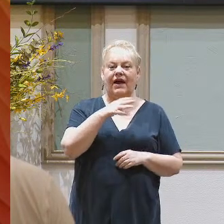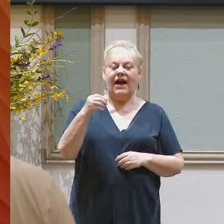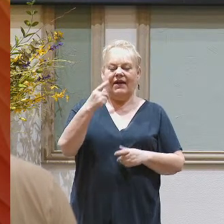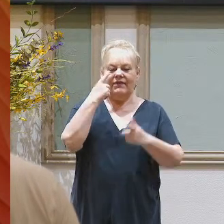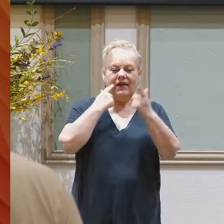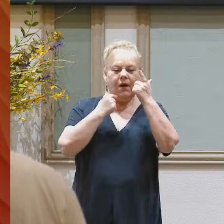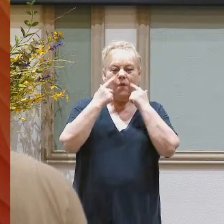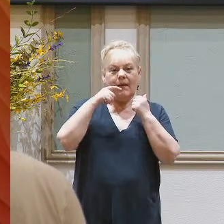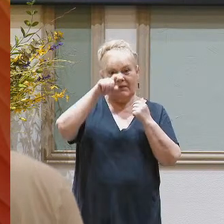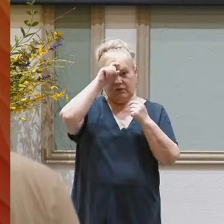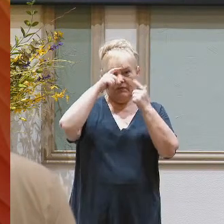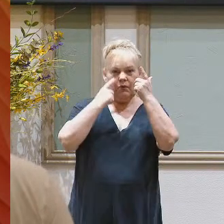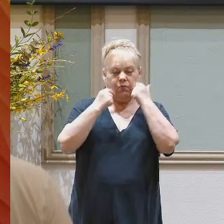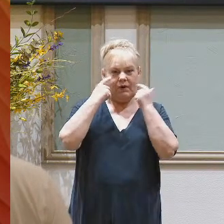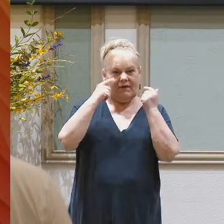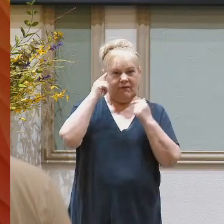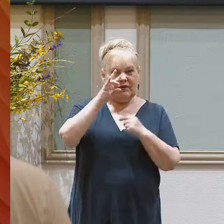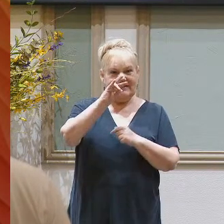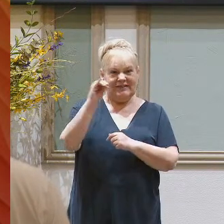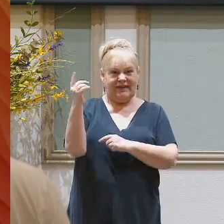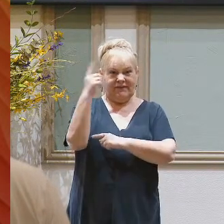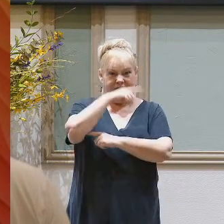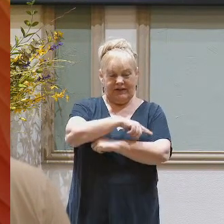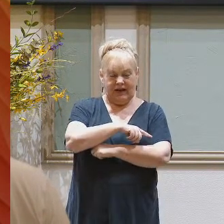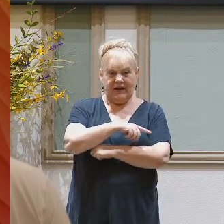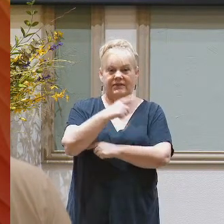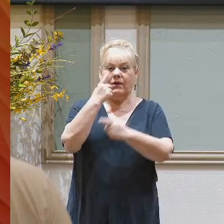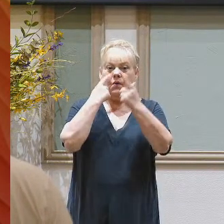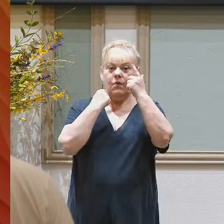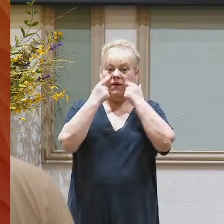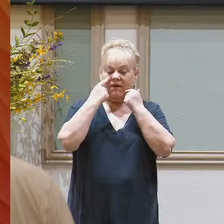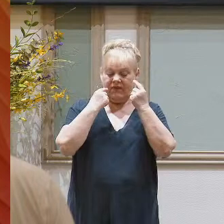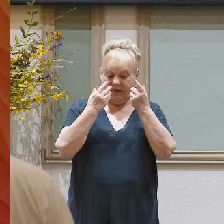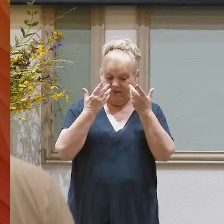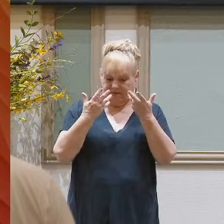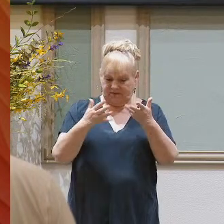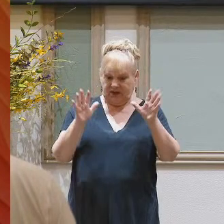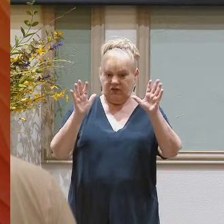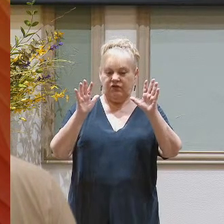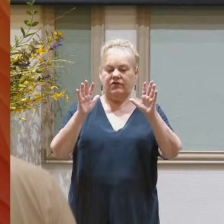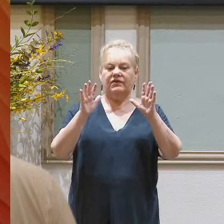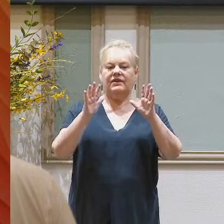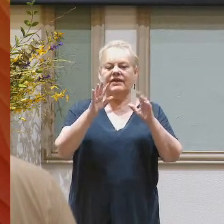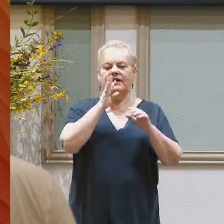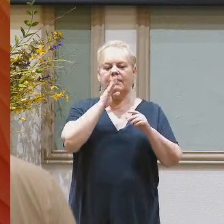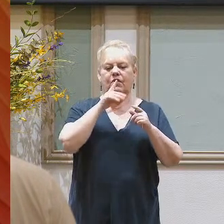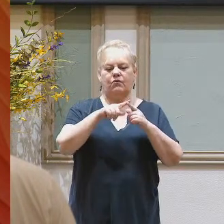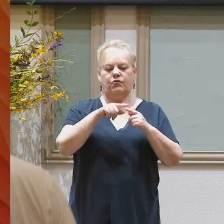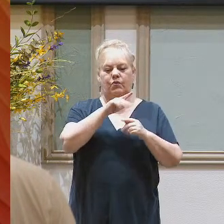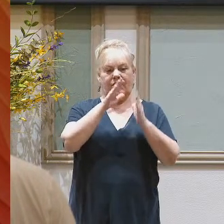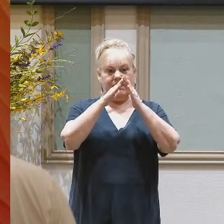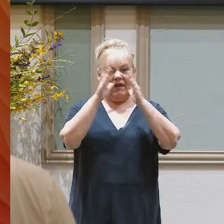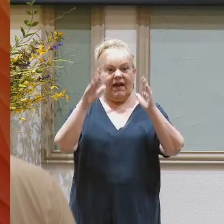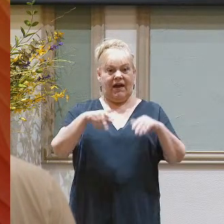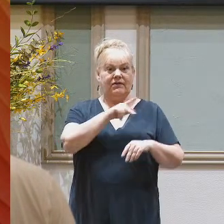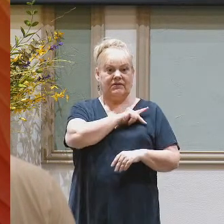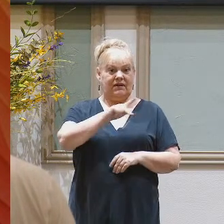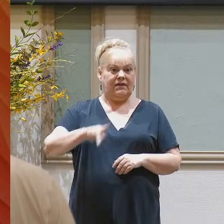days. And when the days of weeping for him were passed, Joseph spoke to the household of Pharaoh, saying,